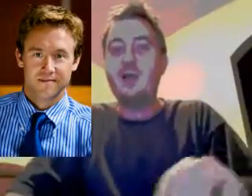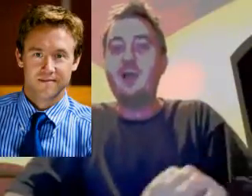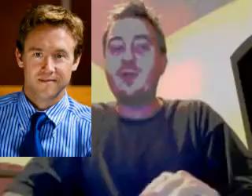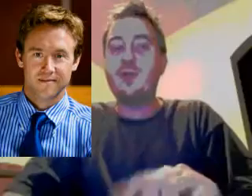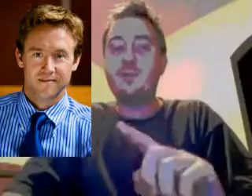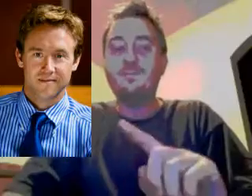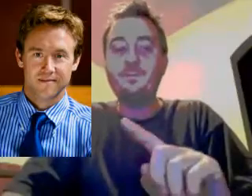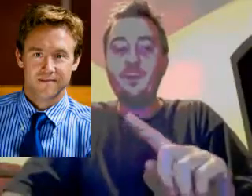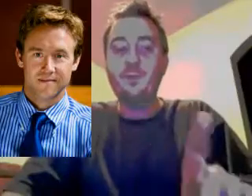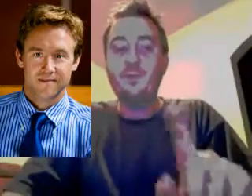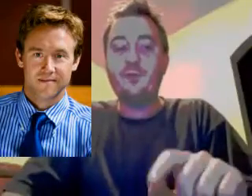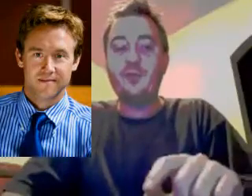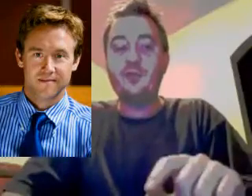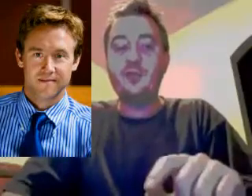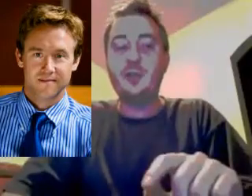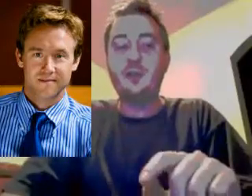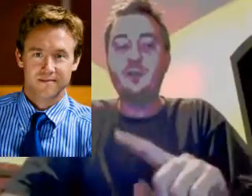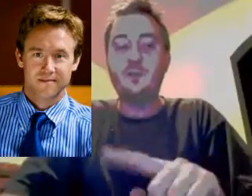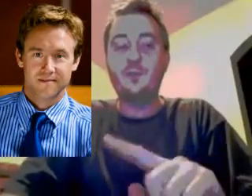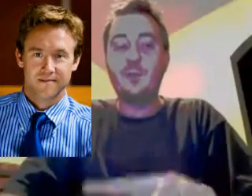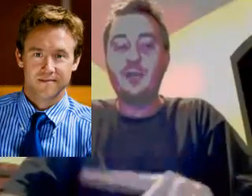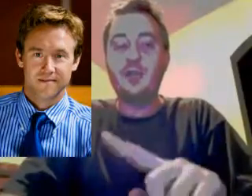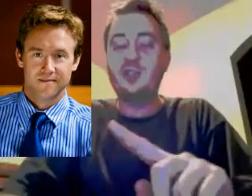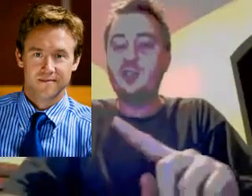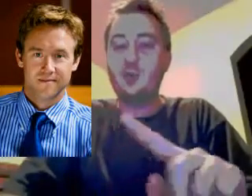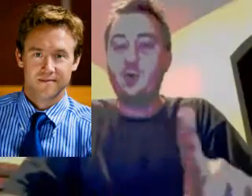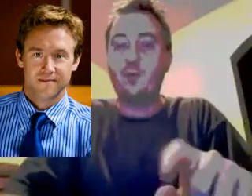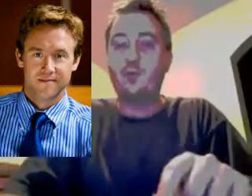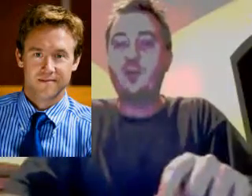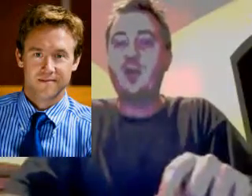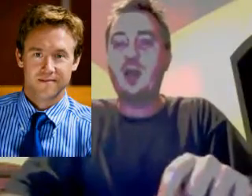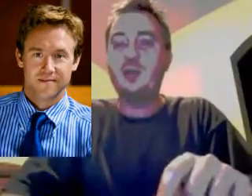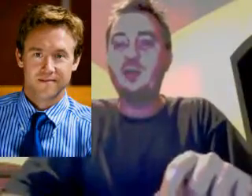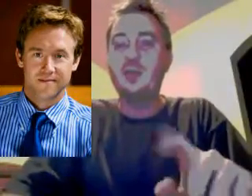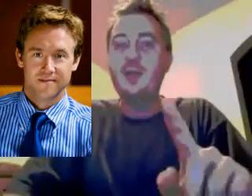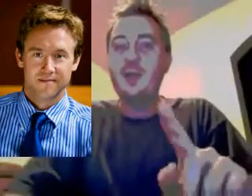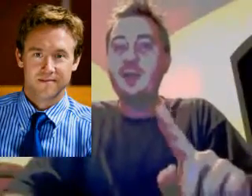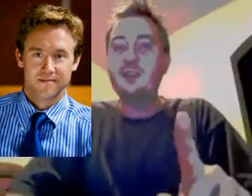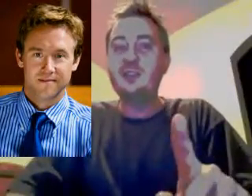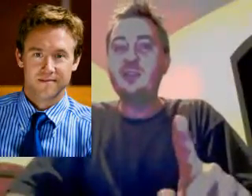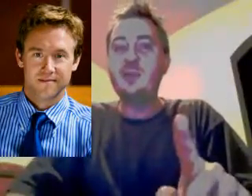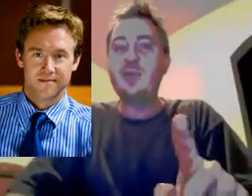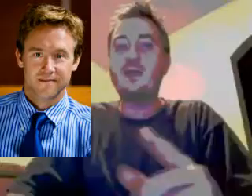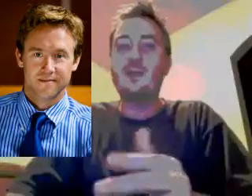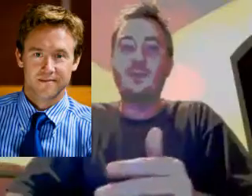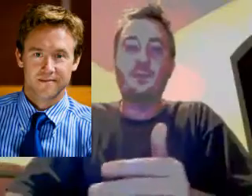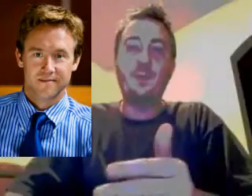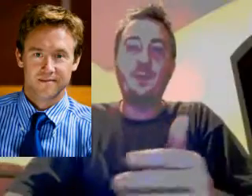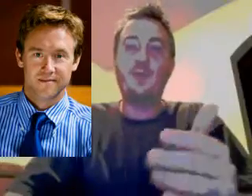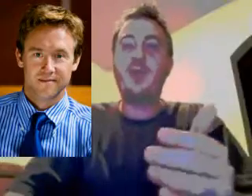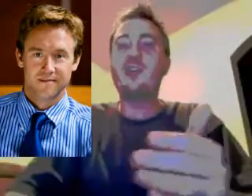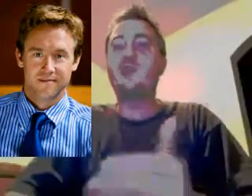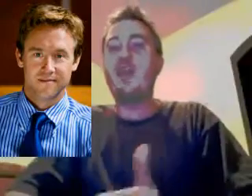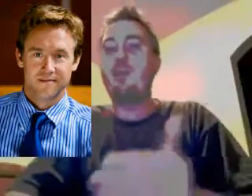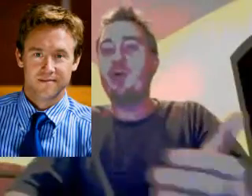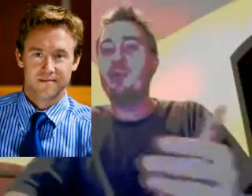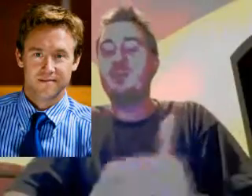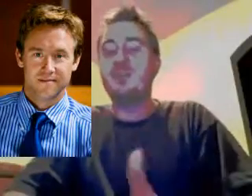Colorado for the first two years, for vocational or for college. And she's talking about getting people through college without burdensome